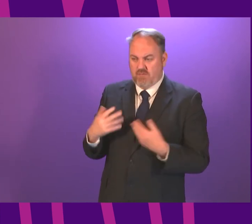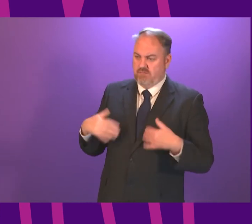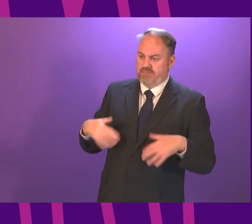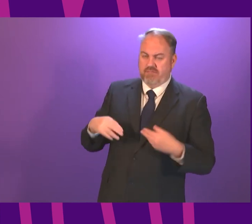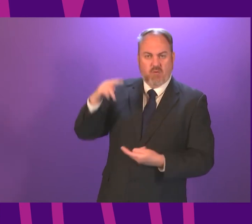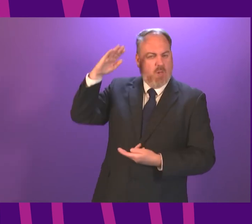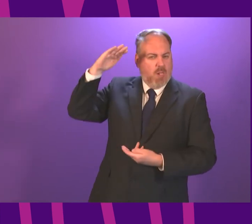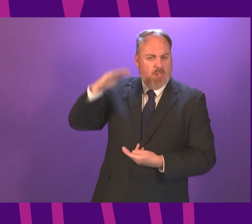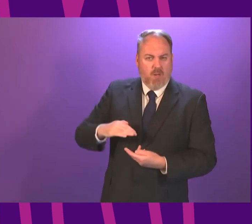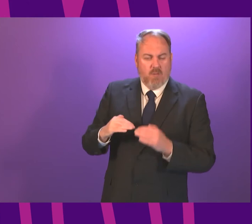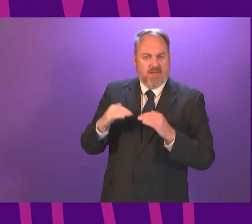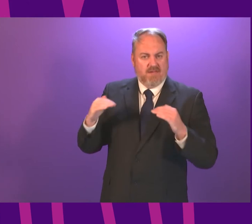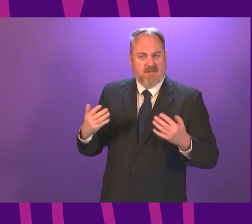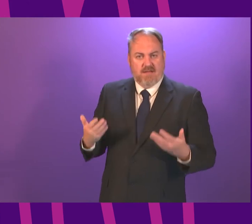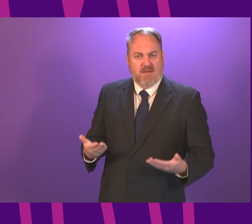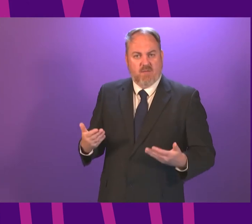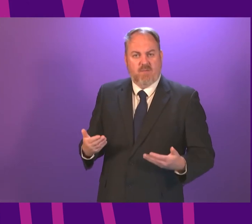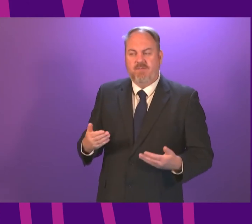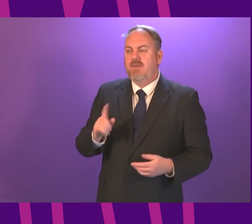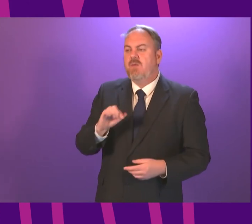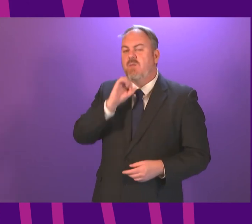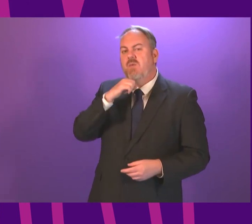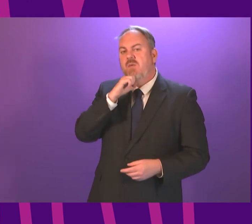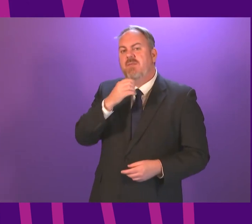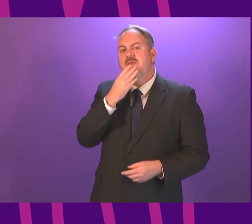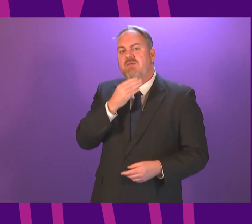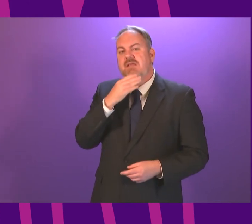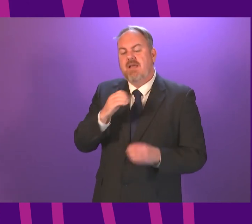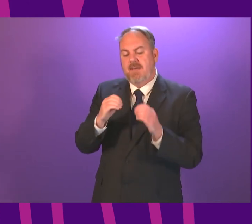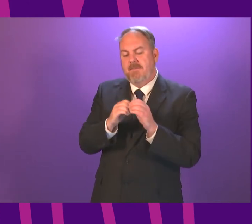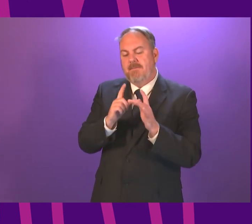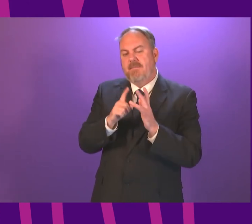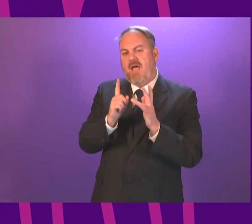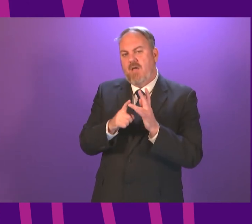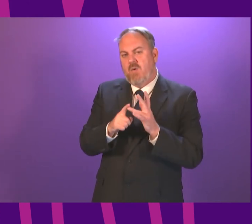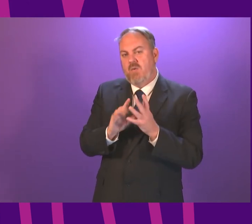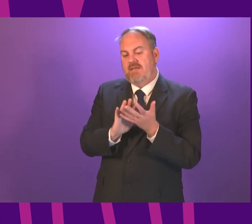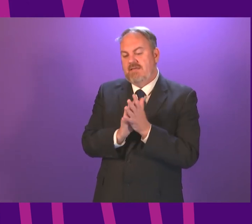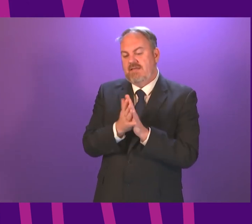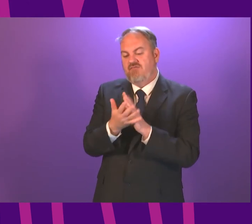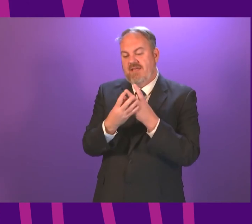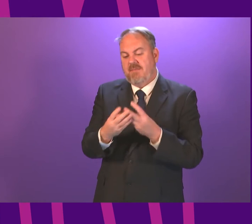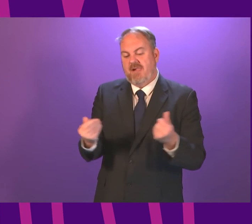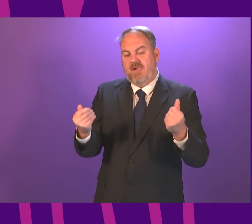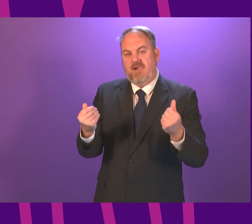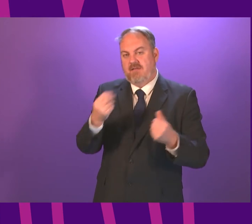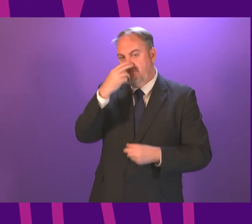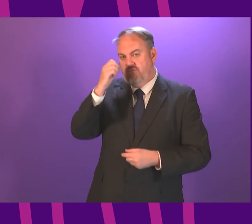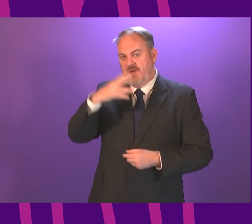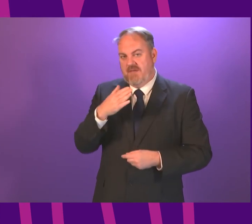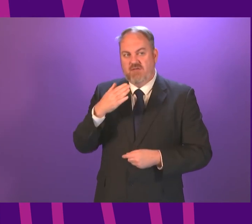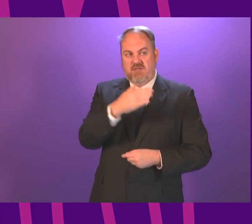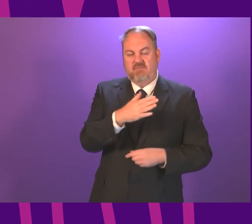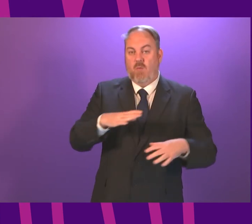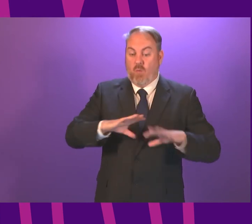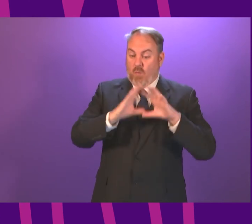by ending the practice of sending biodegradable municipal waste to landfill by 2025. Megan Gallagher. I thank the